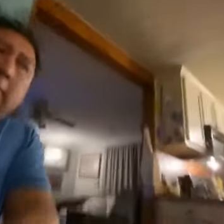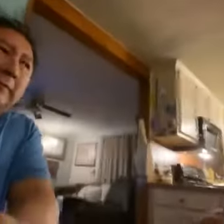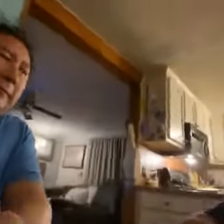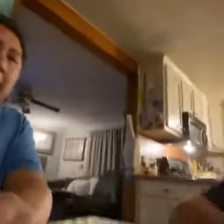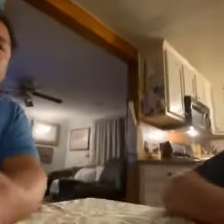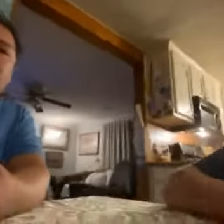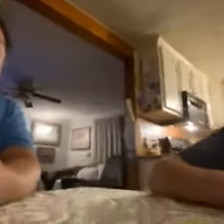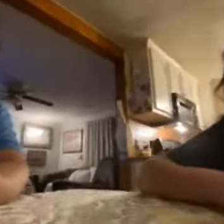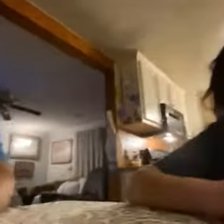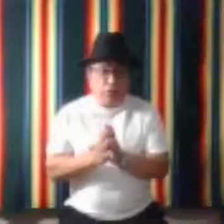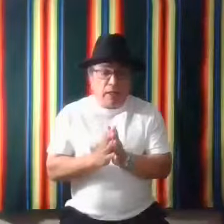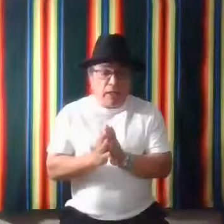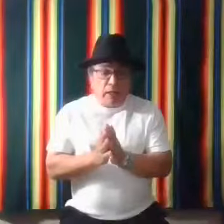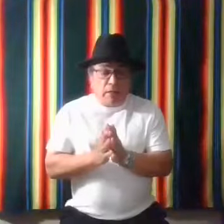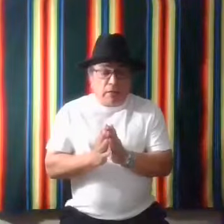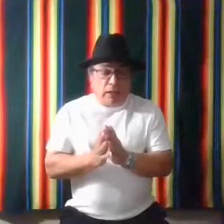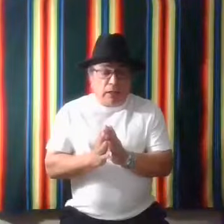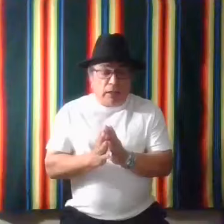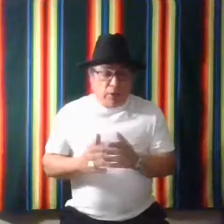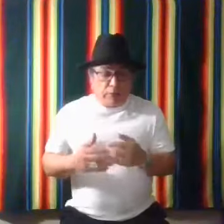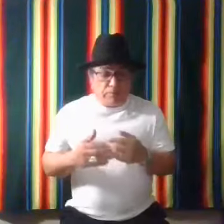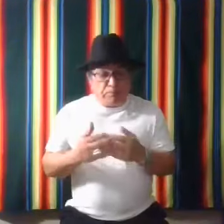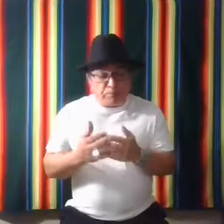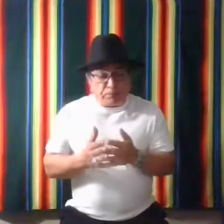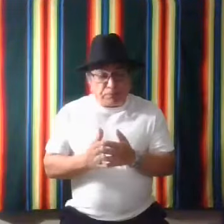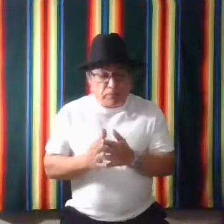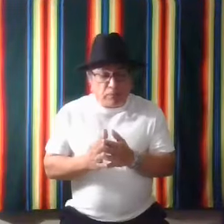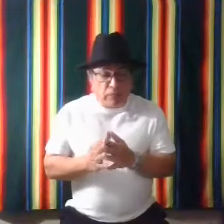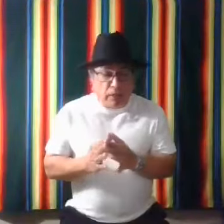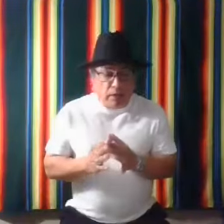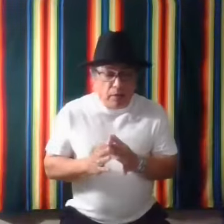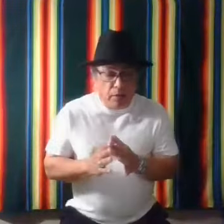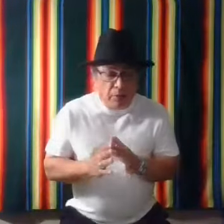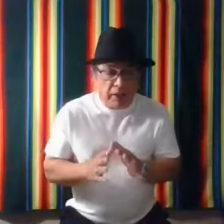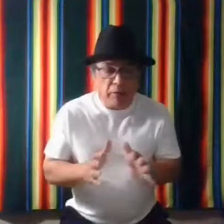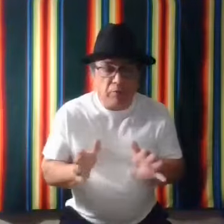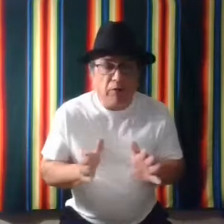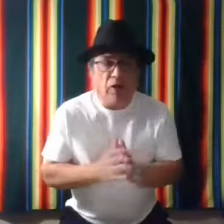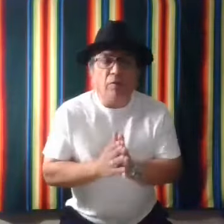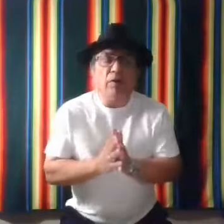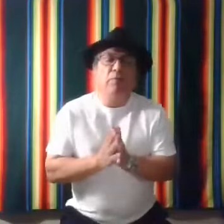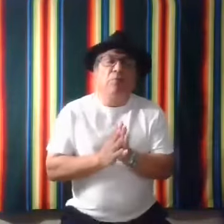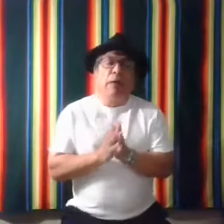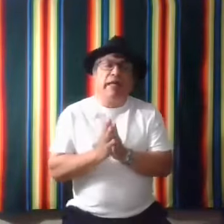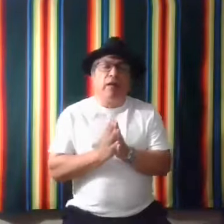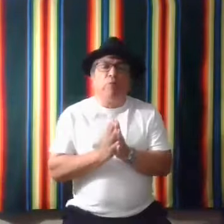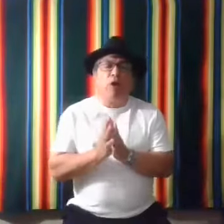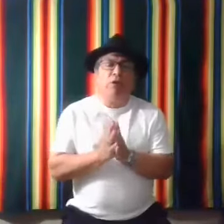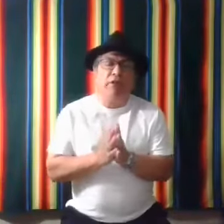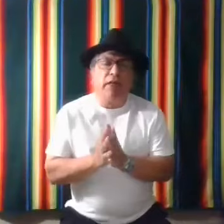was through the sign language. And so, but then I recall my dad would always say,